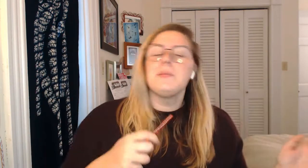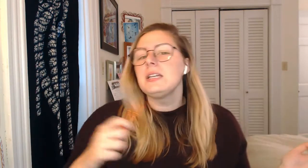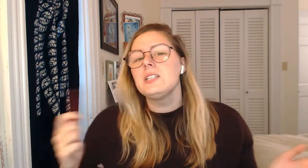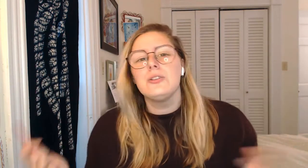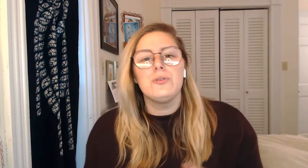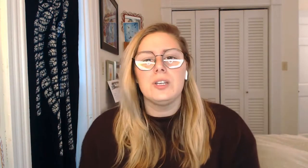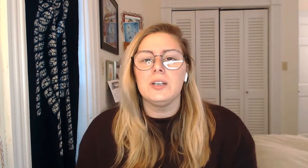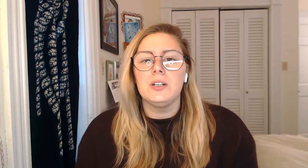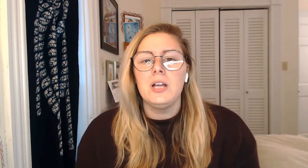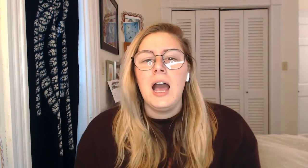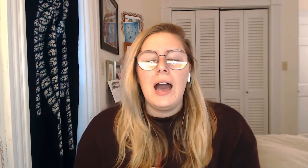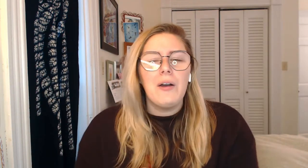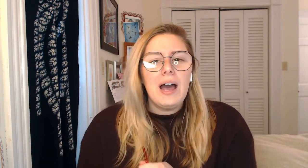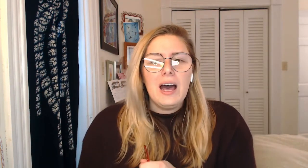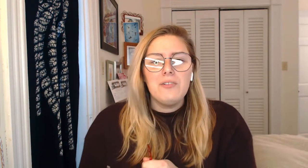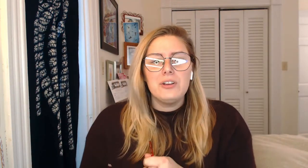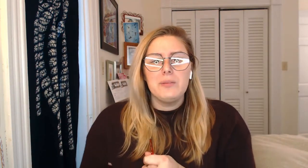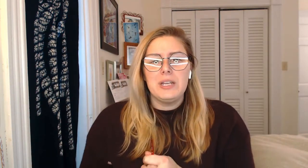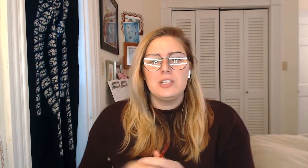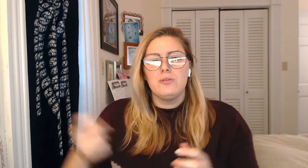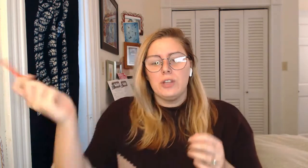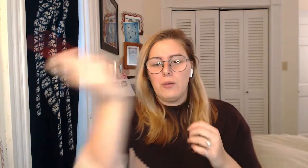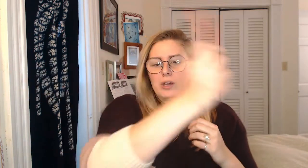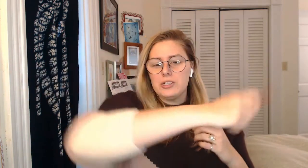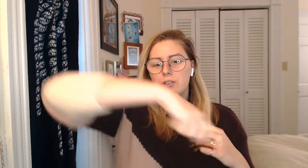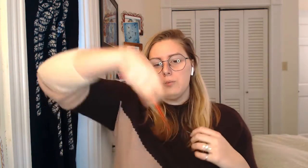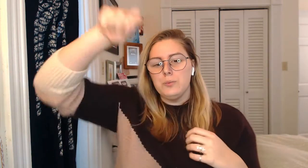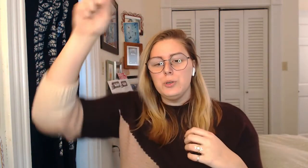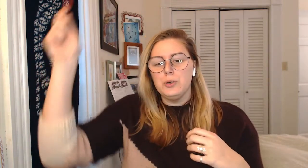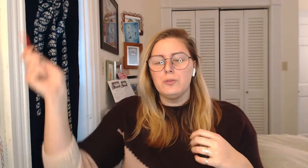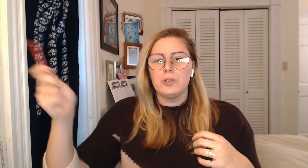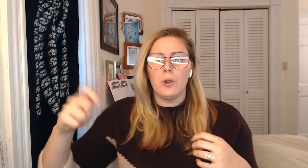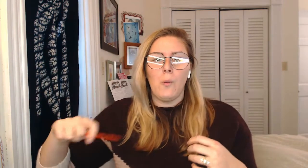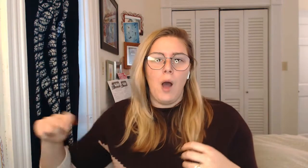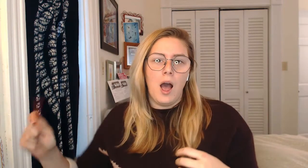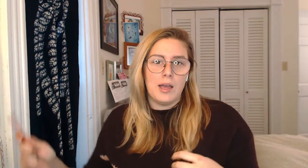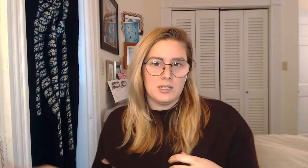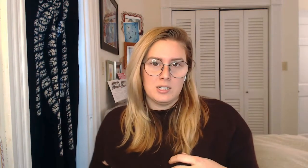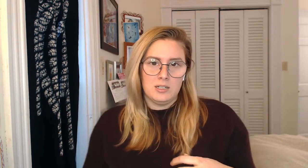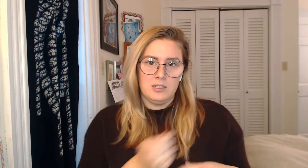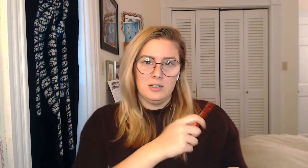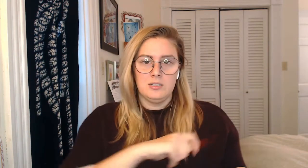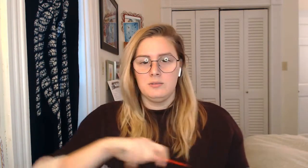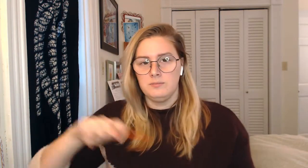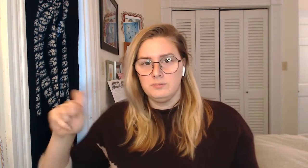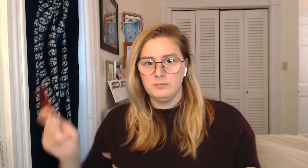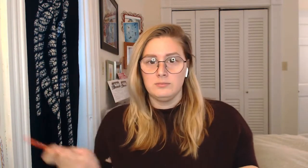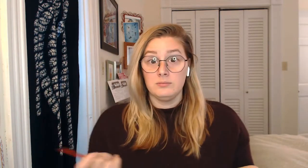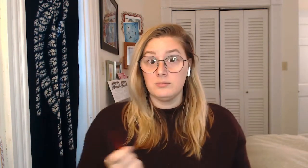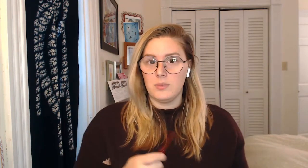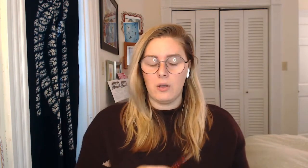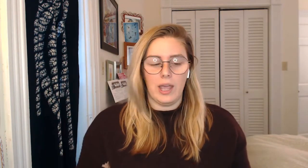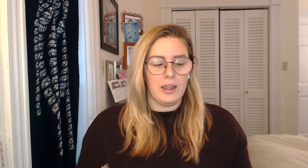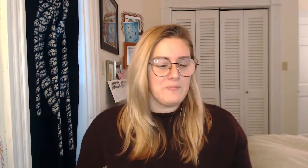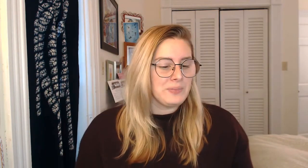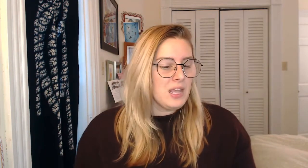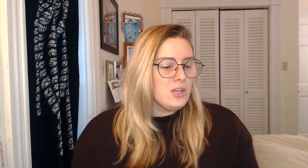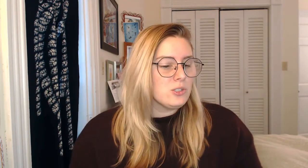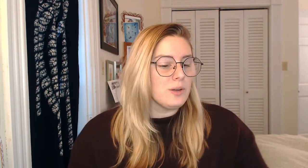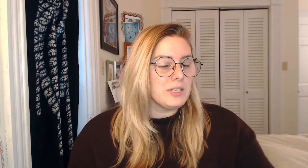makes you feel. However it makes you feel, I want you to move your wand. And, okay, so I'm going